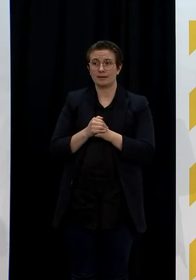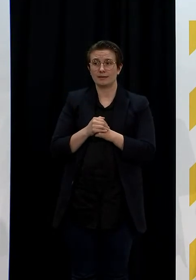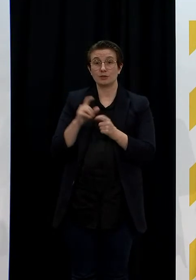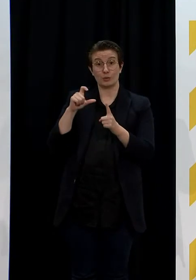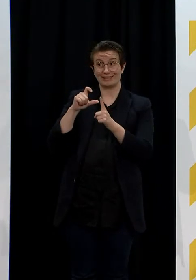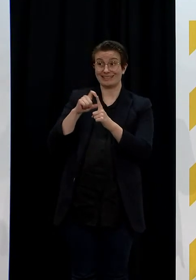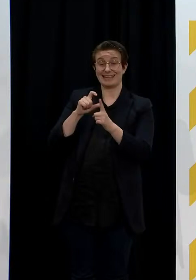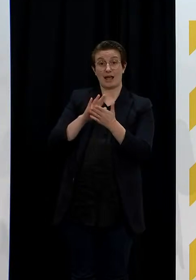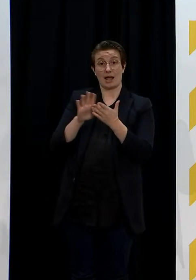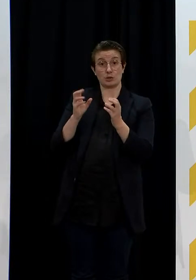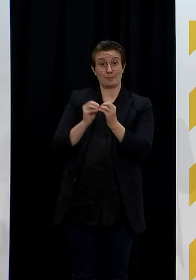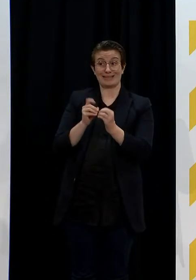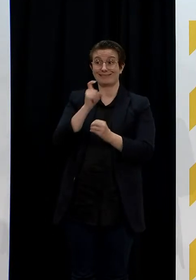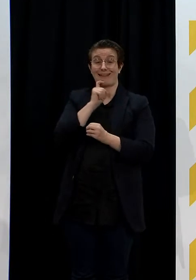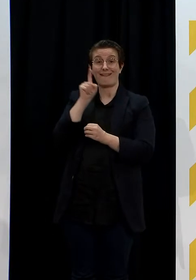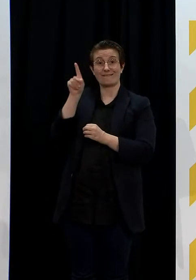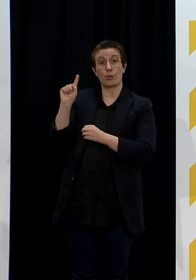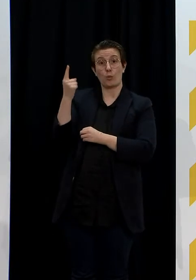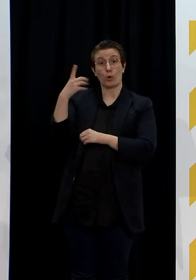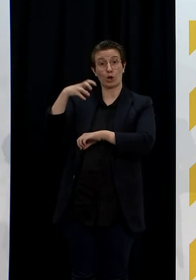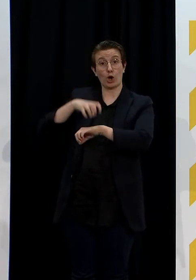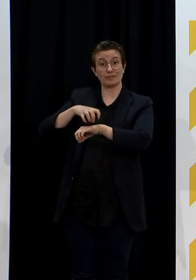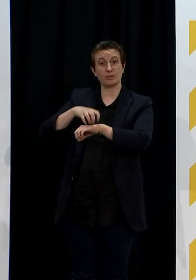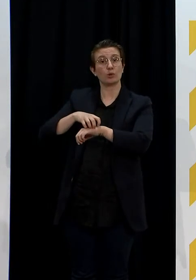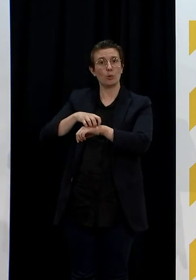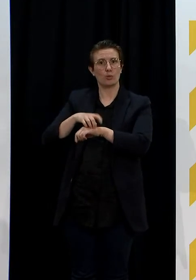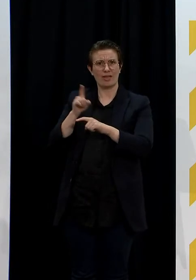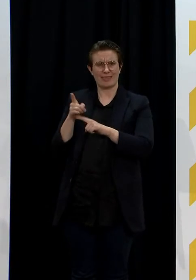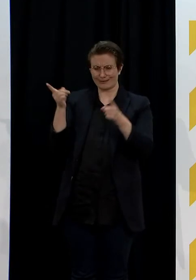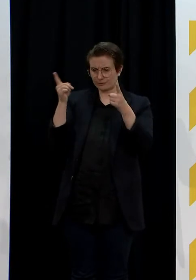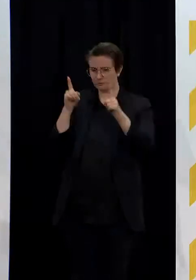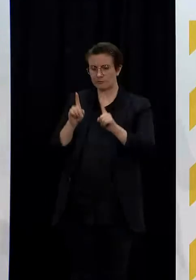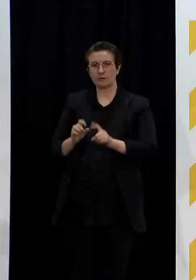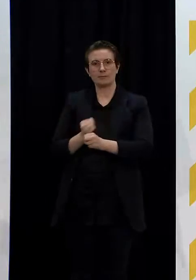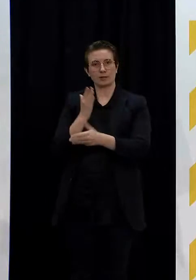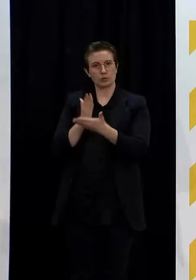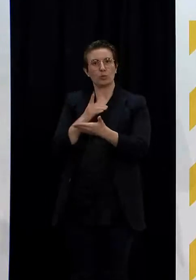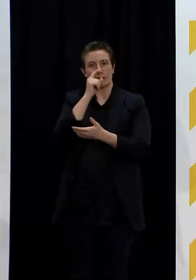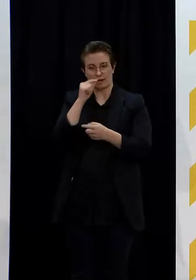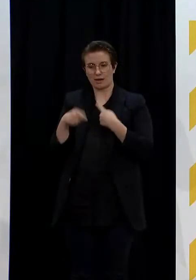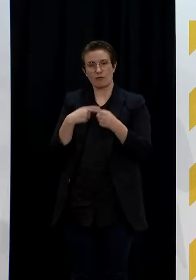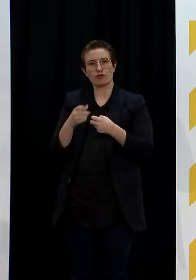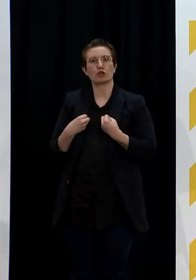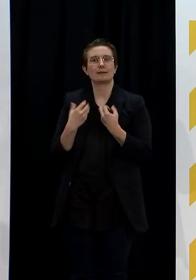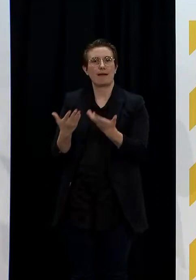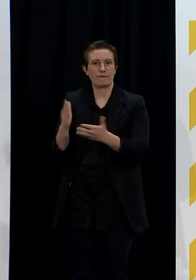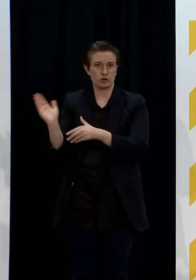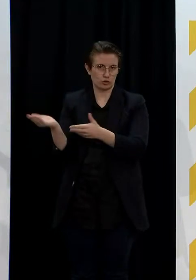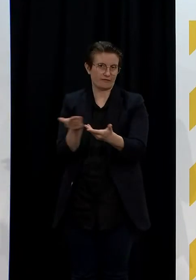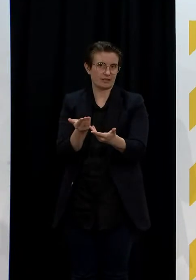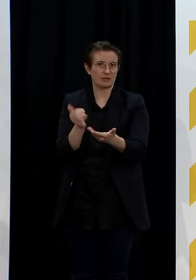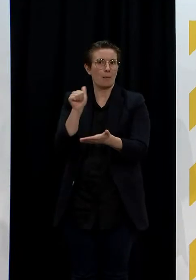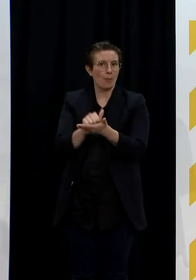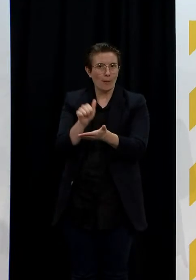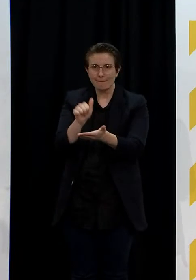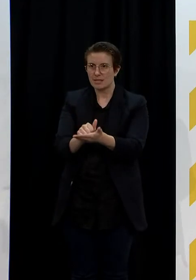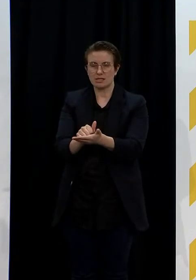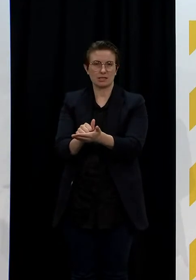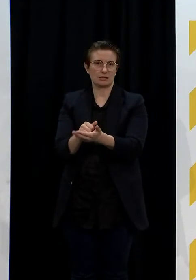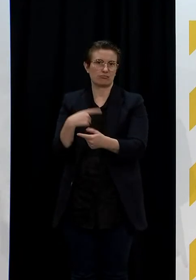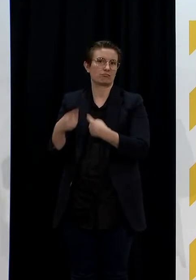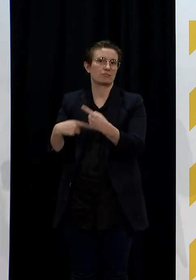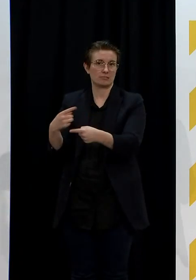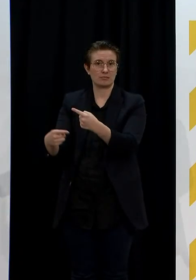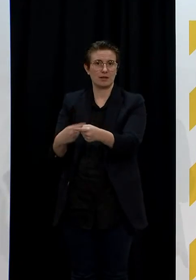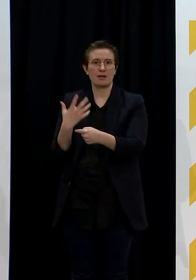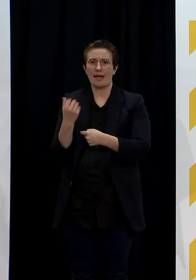service. Just over a hundred staff coming from around the country remembering that we have around 70,000 staff employed in our district